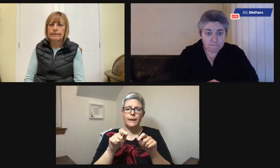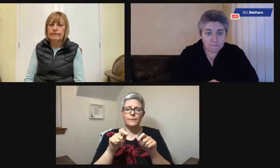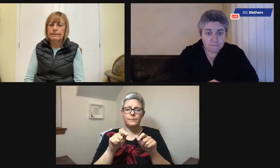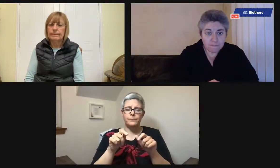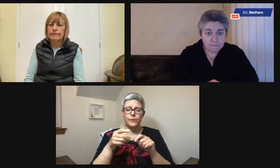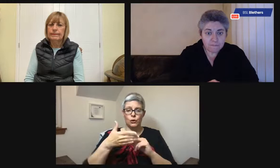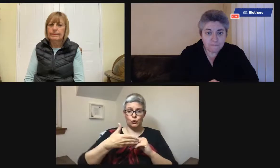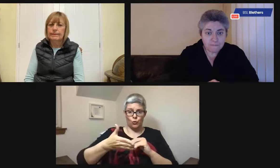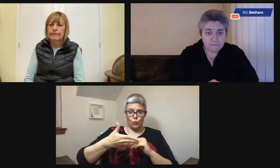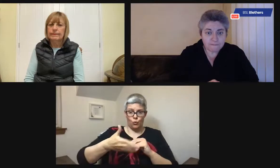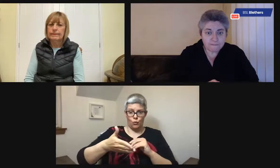Yeah.